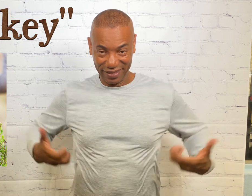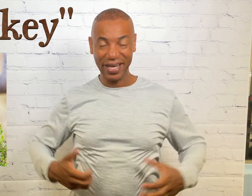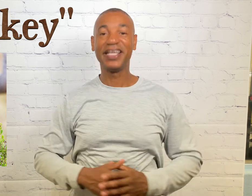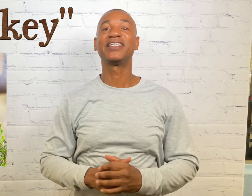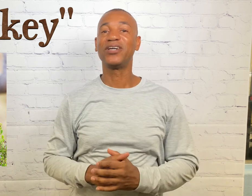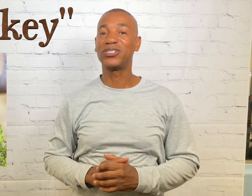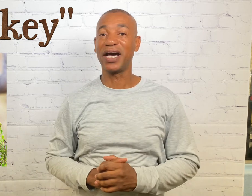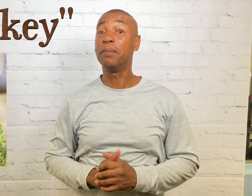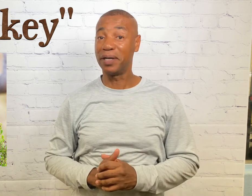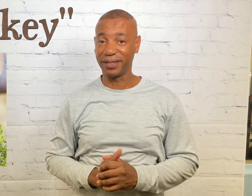That's how you sign monkey.